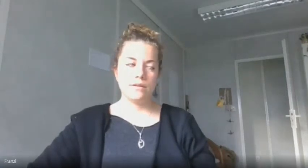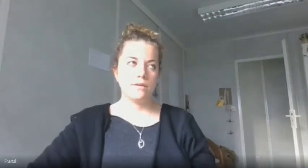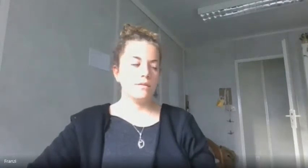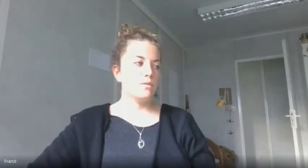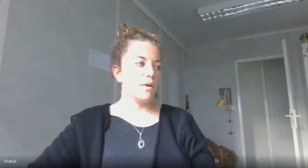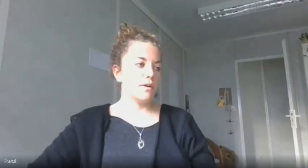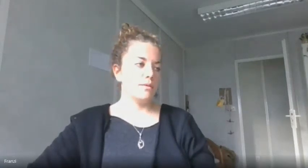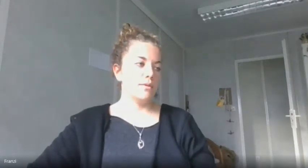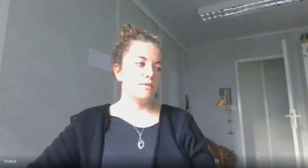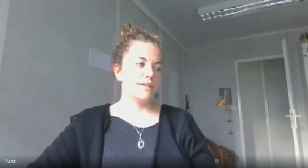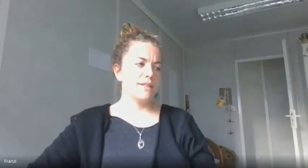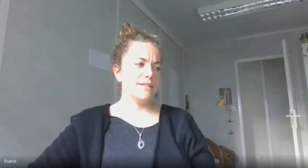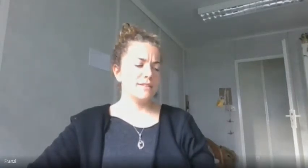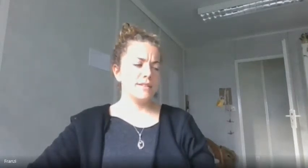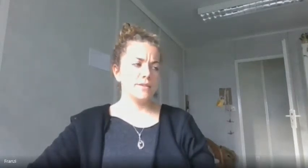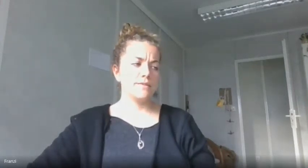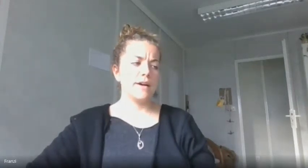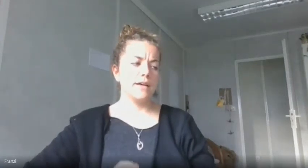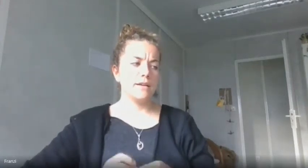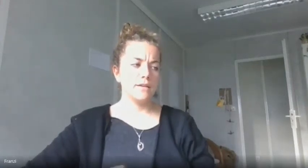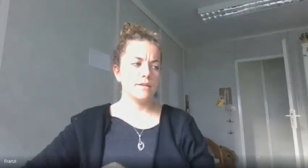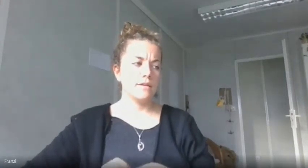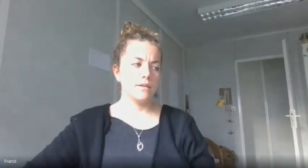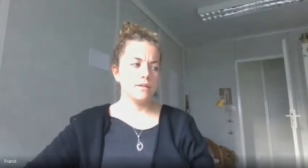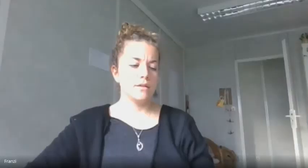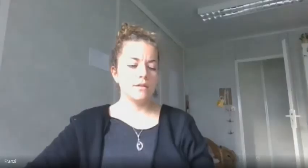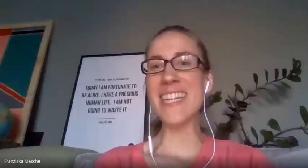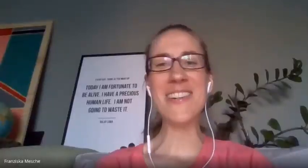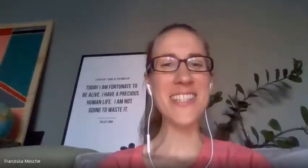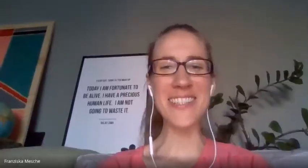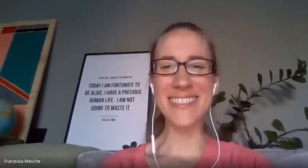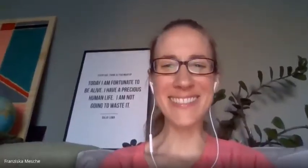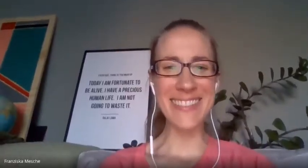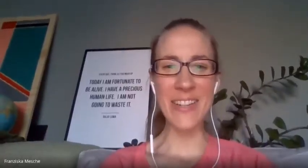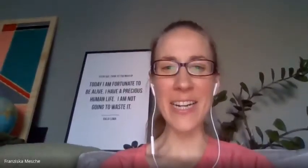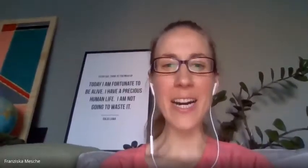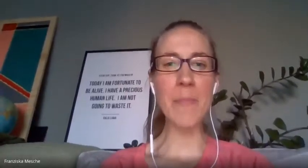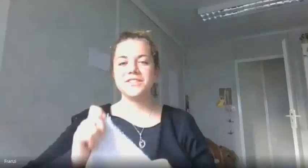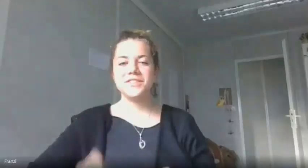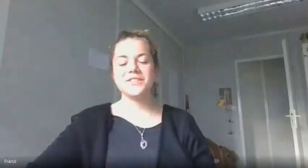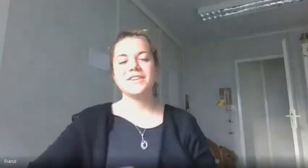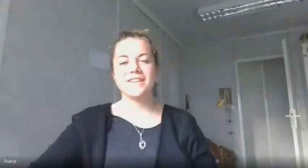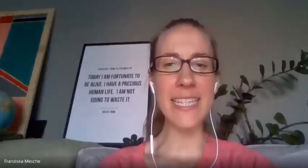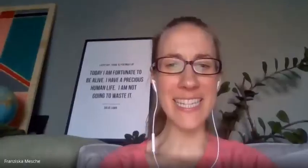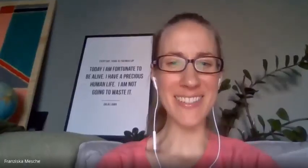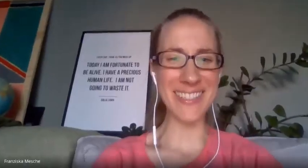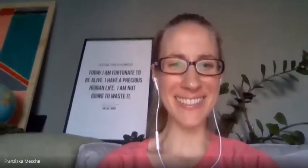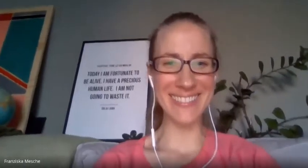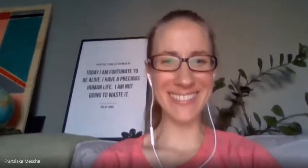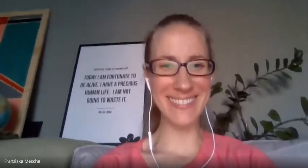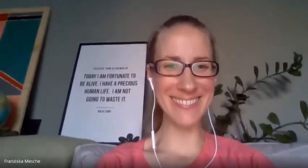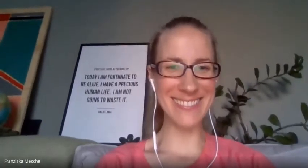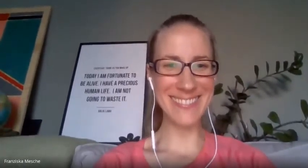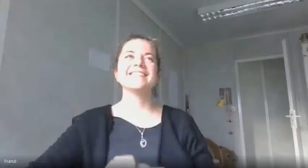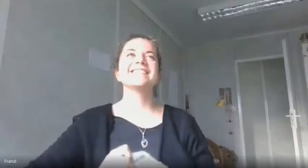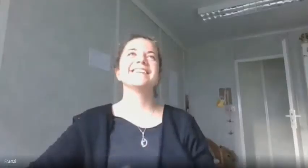whoa what's high co2 co2 co2 emission yeah so